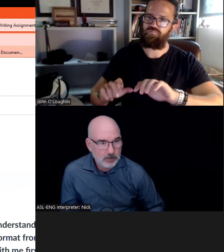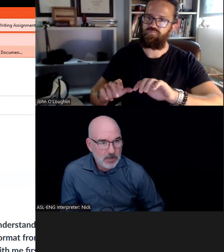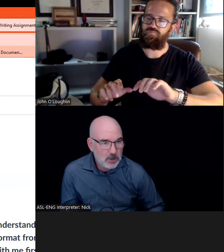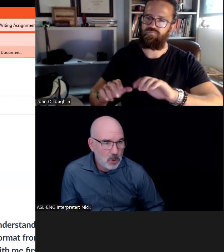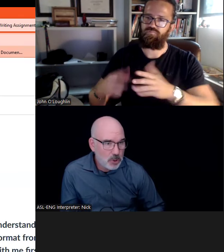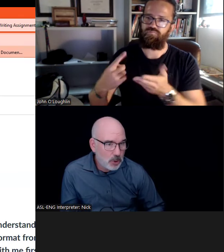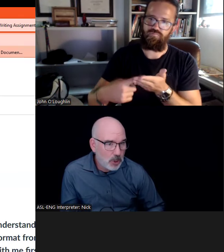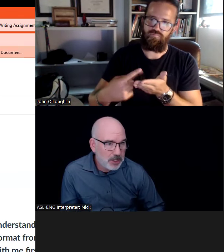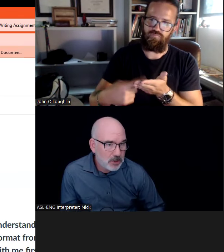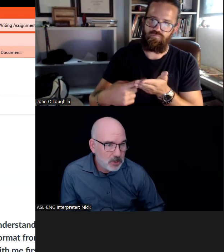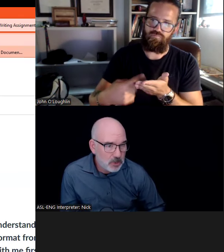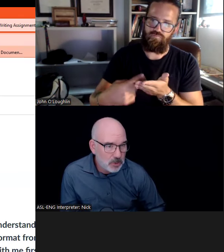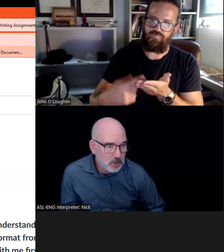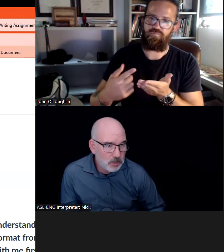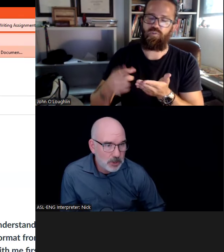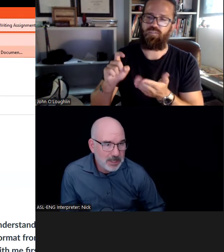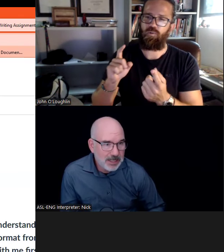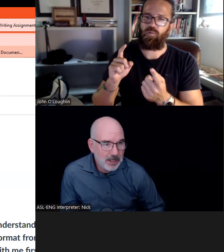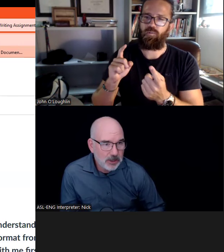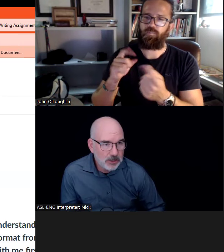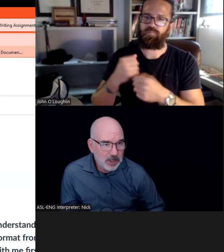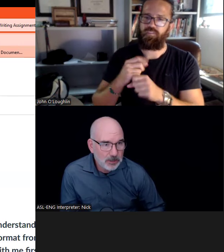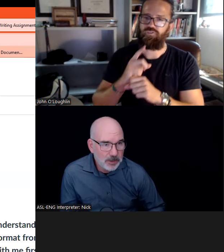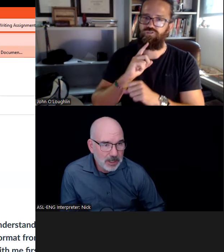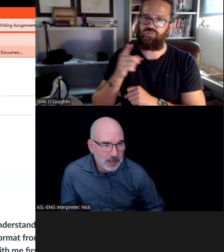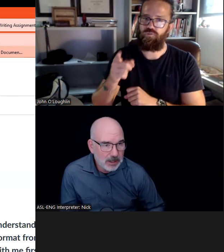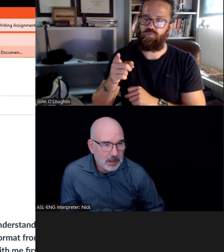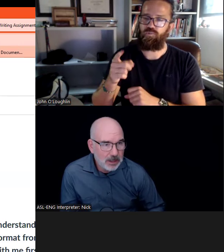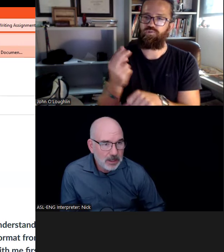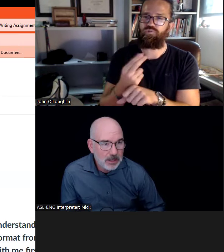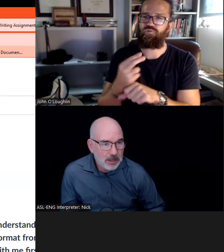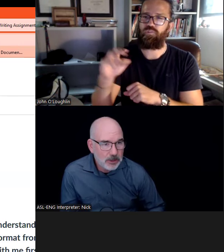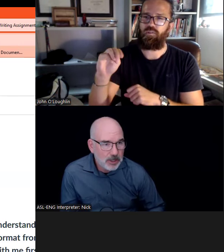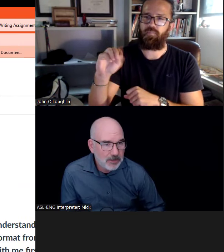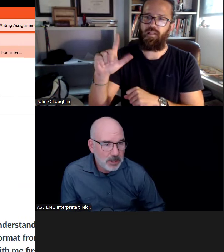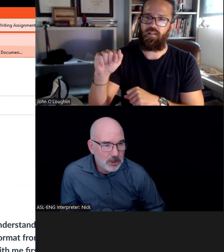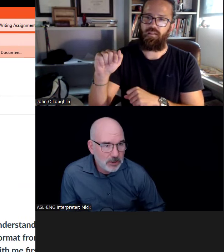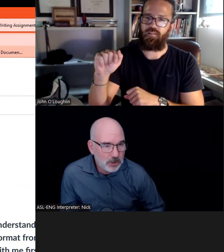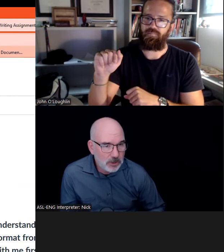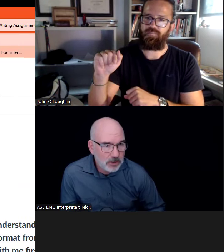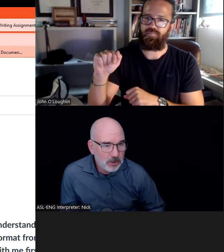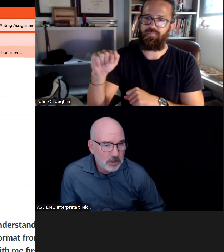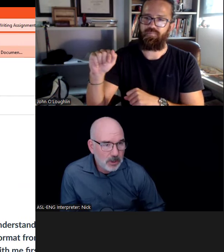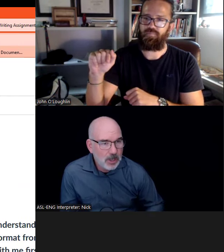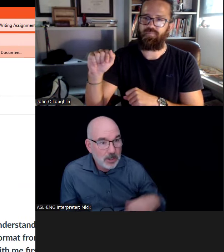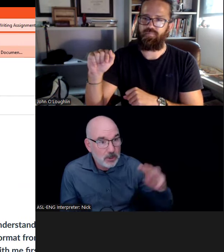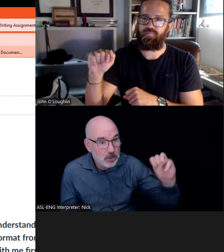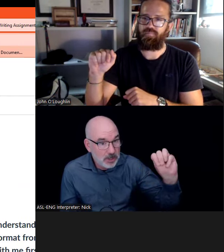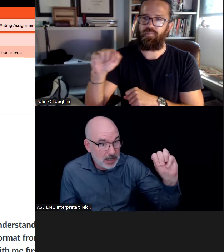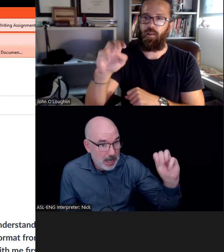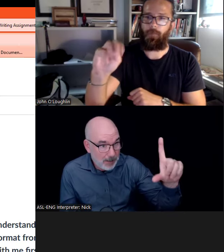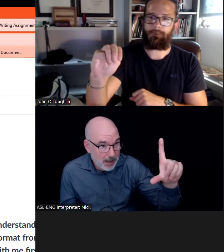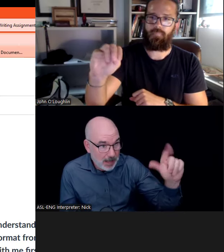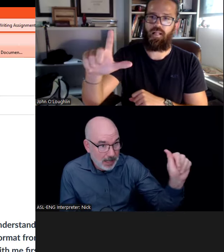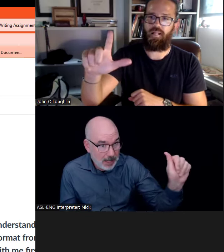So you're going to put together something and you're going to have to make sure that you use